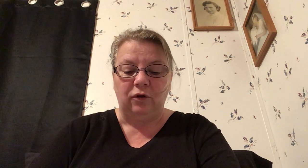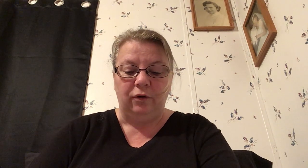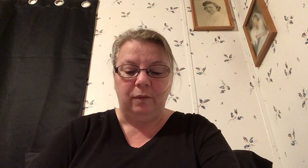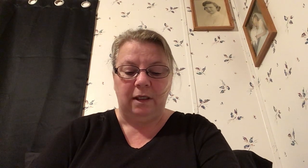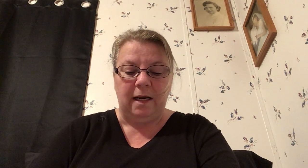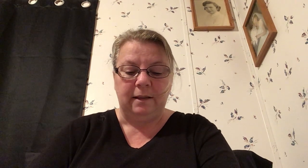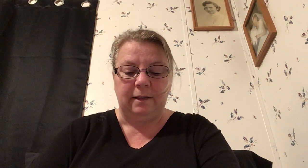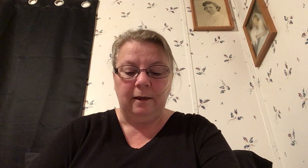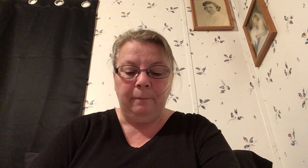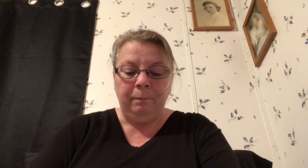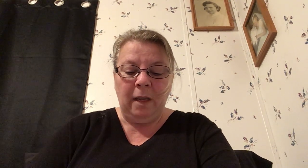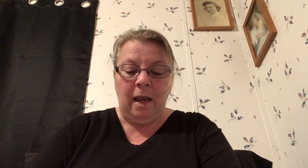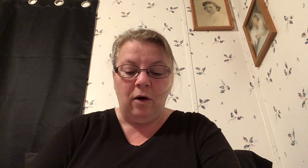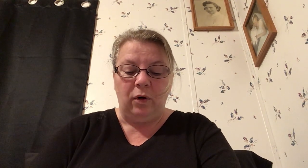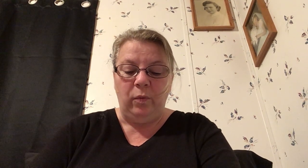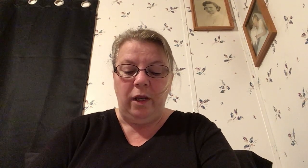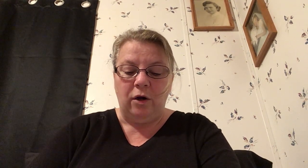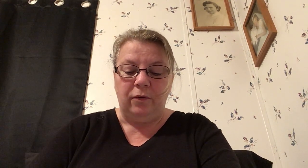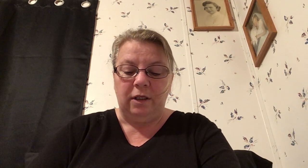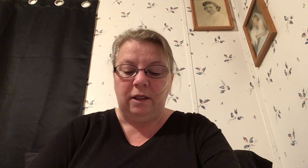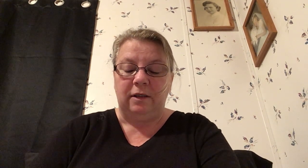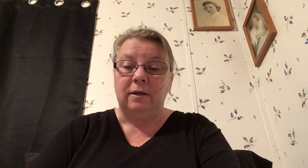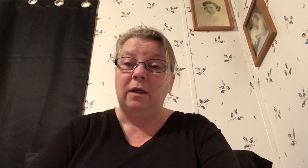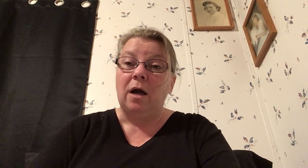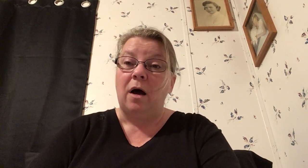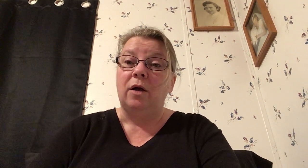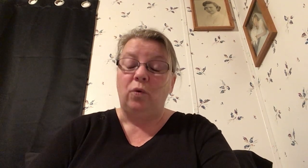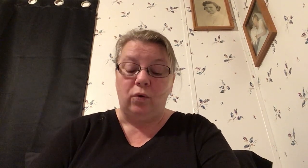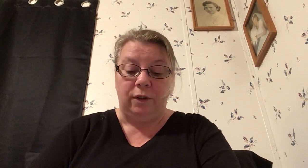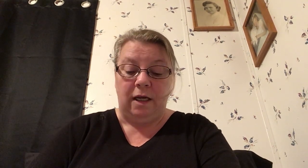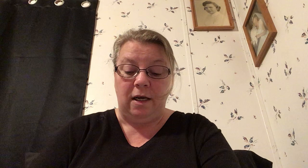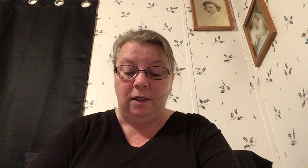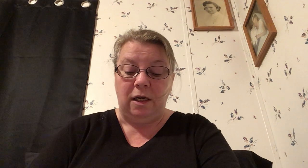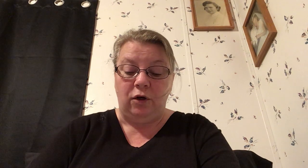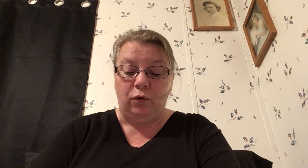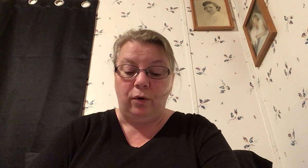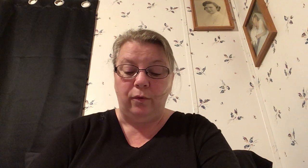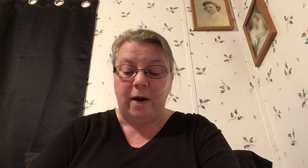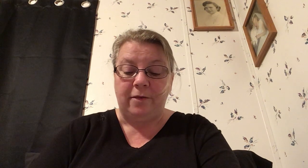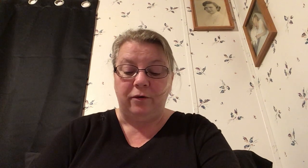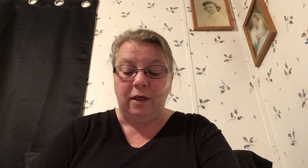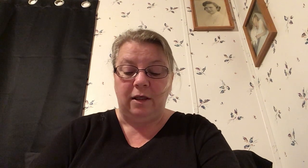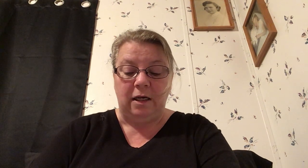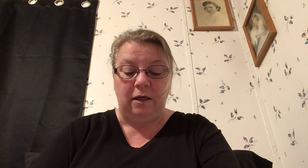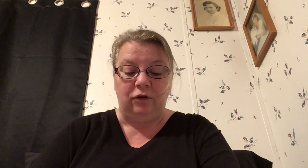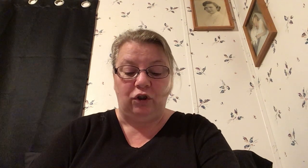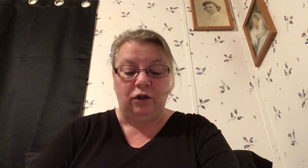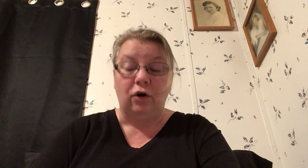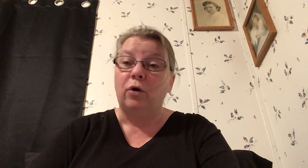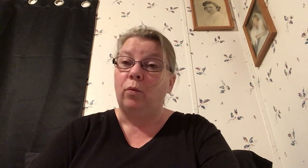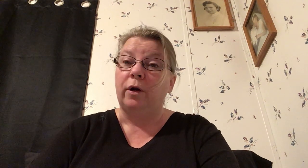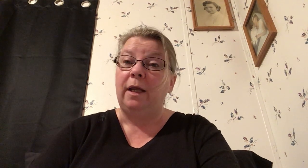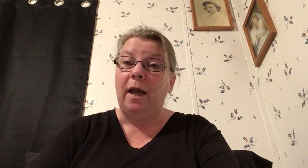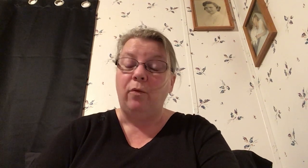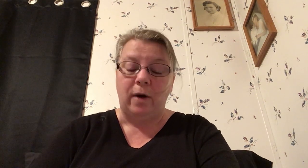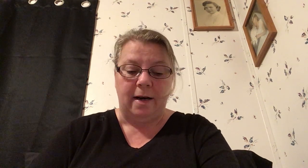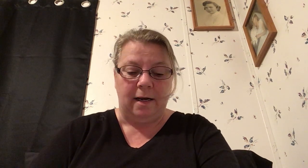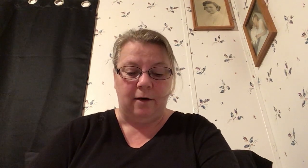circumstance how can we know that this is a god-ordained detour rather than things just aren't working out right now